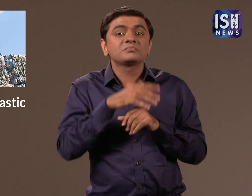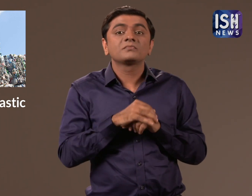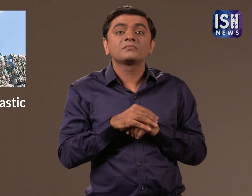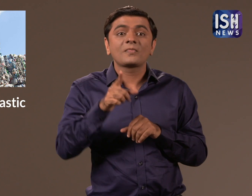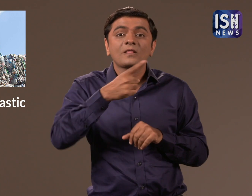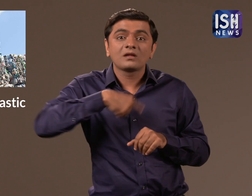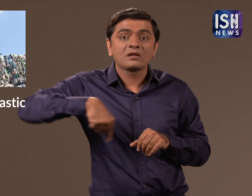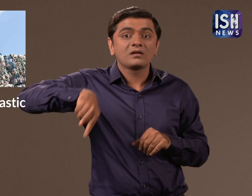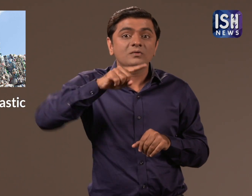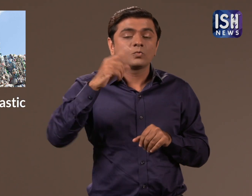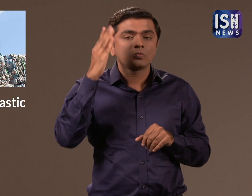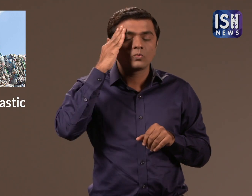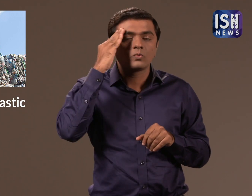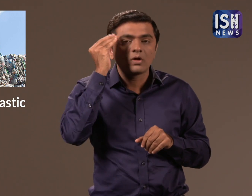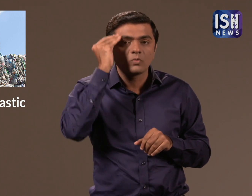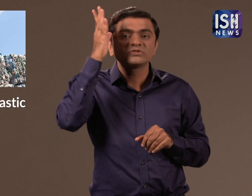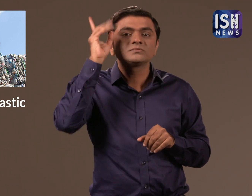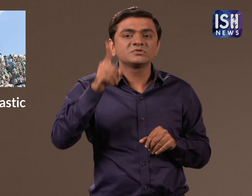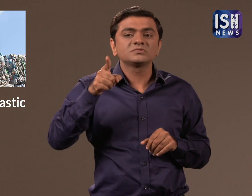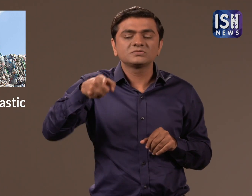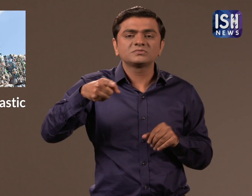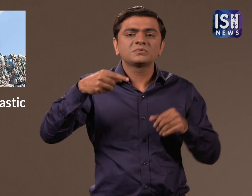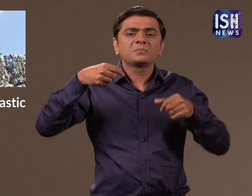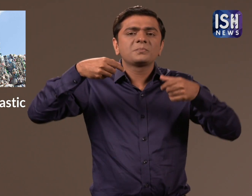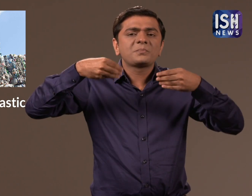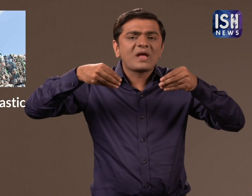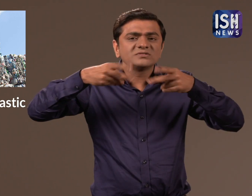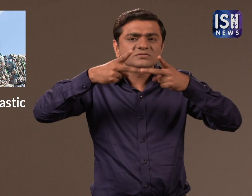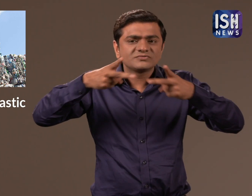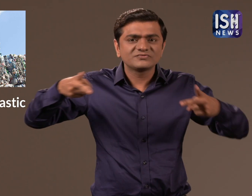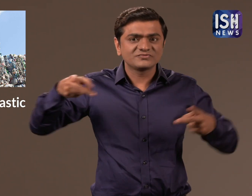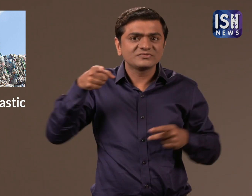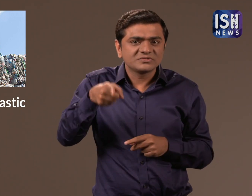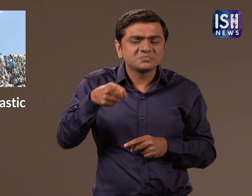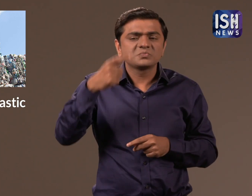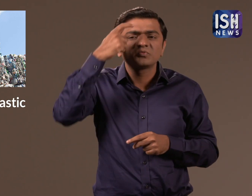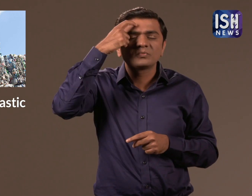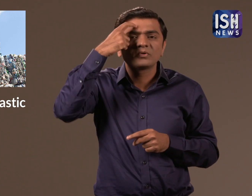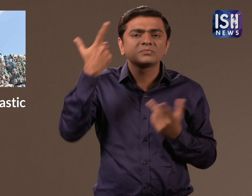As consumers, we must be aware about the problems of plastic and help towards recycling it. to